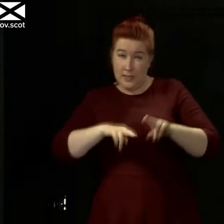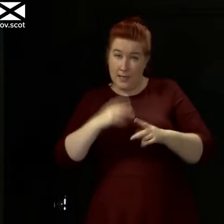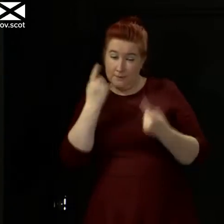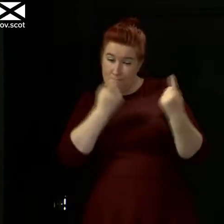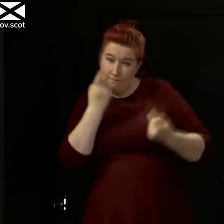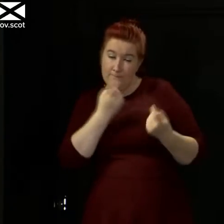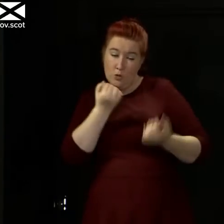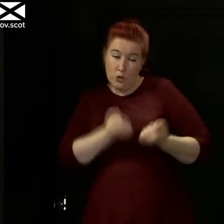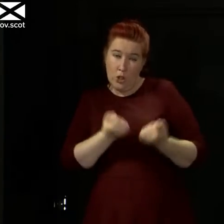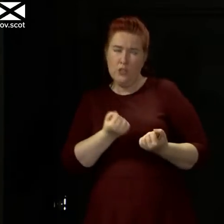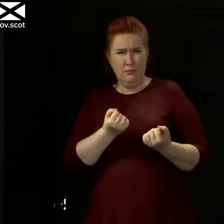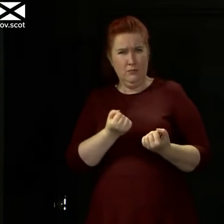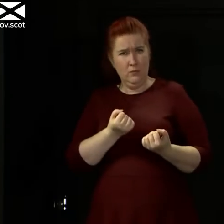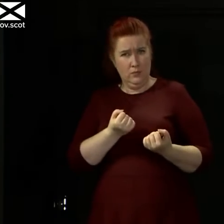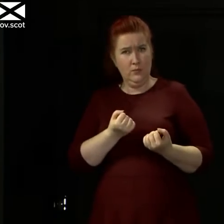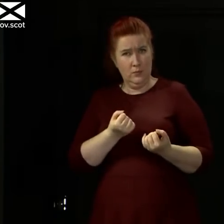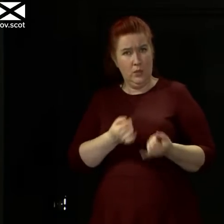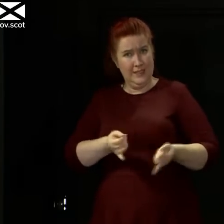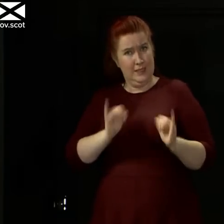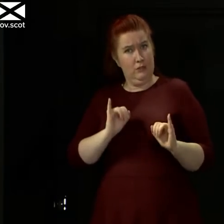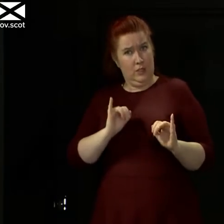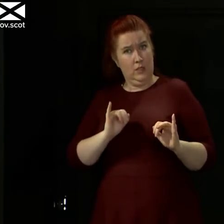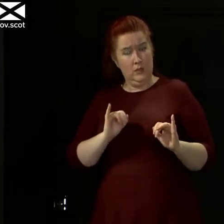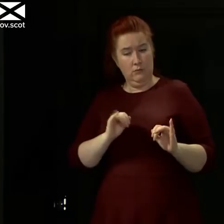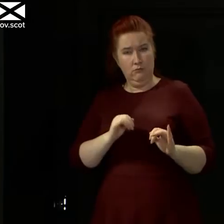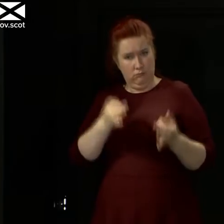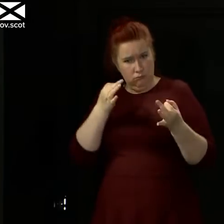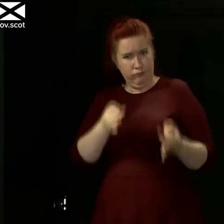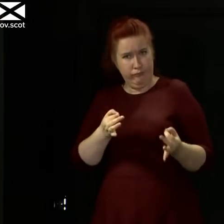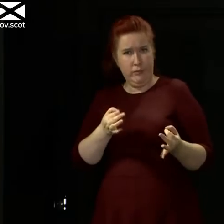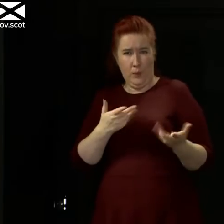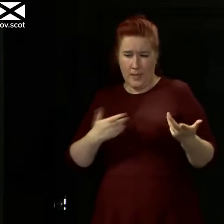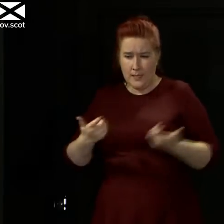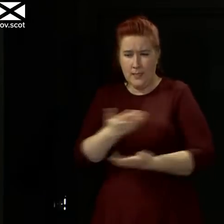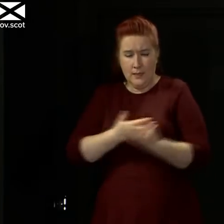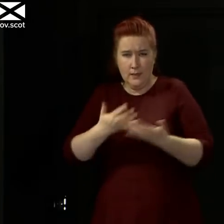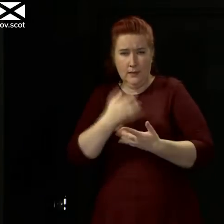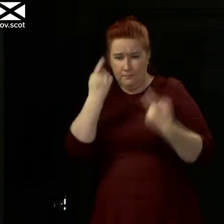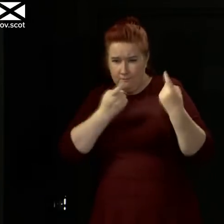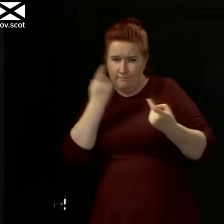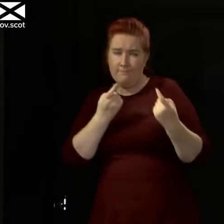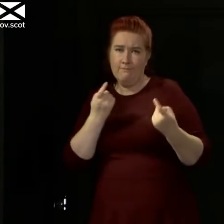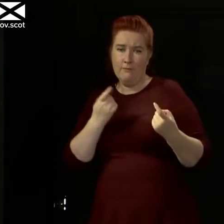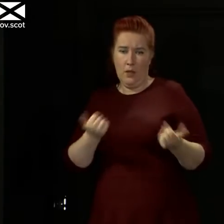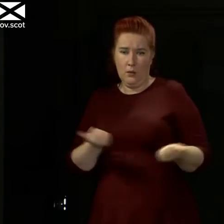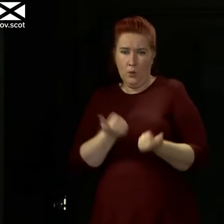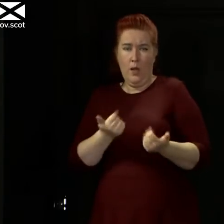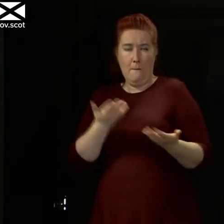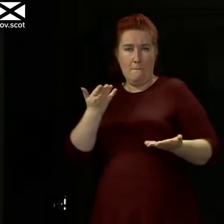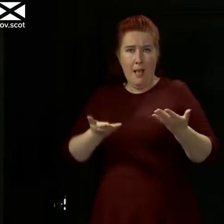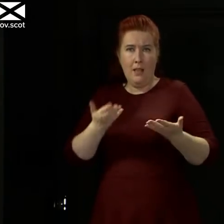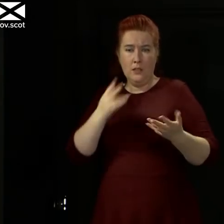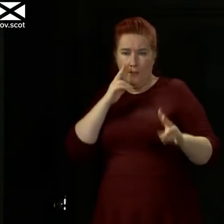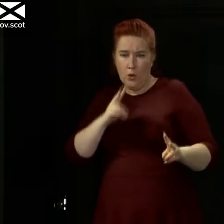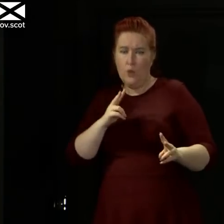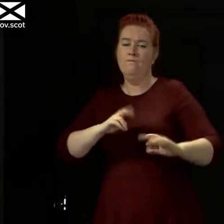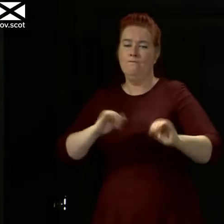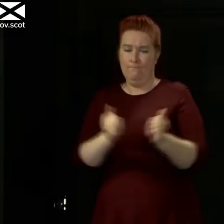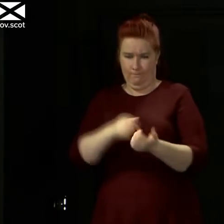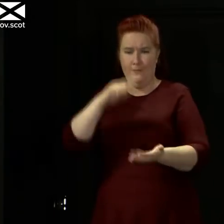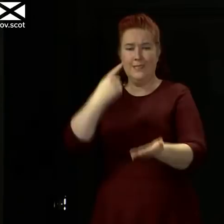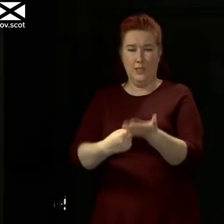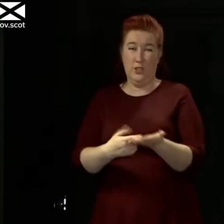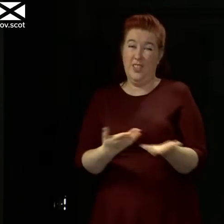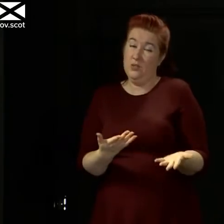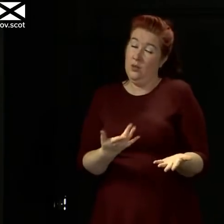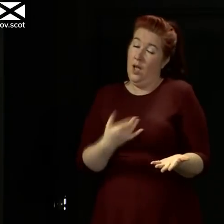all of the evidence and all of the different factors and then come to balanced views, and that's what we will seek to do, and I'll be able